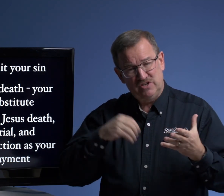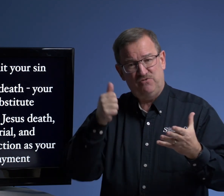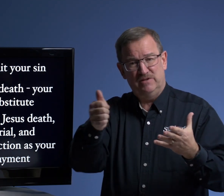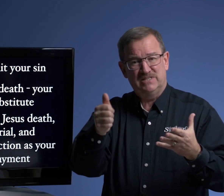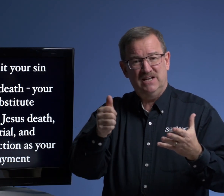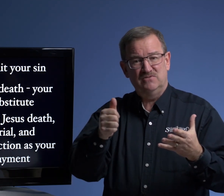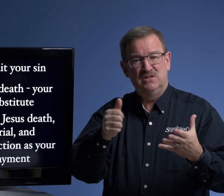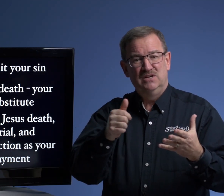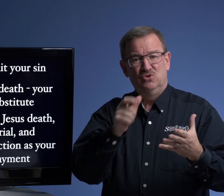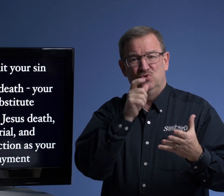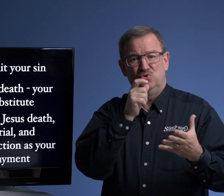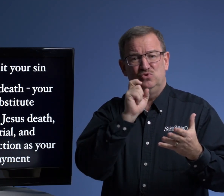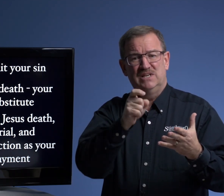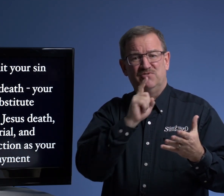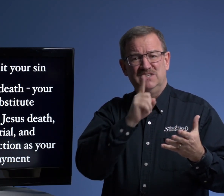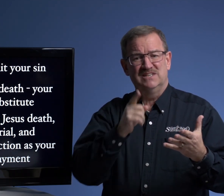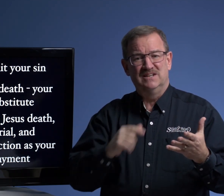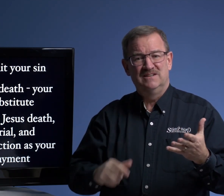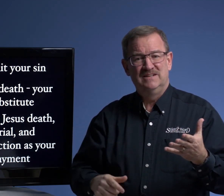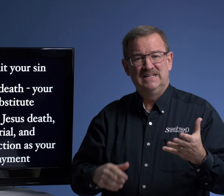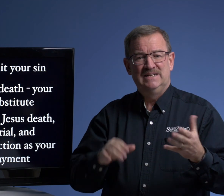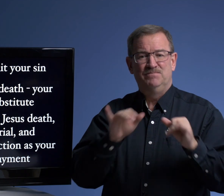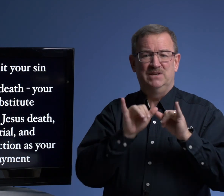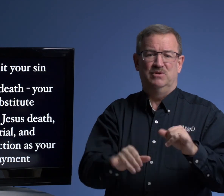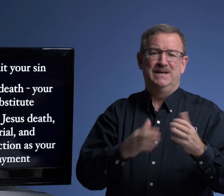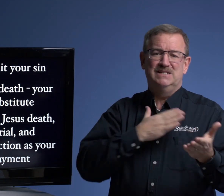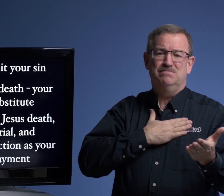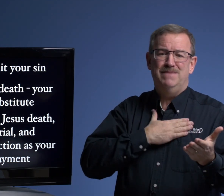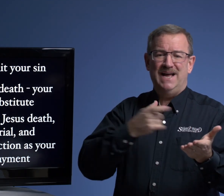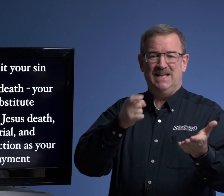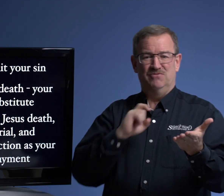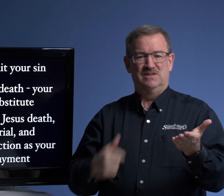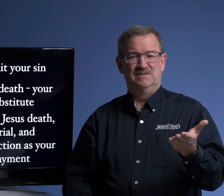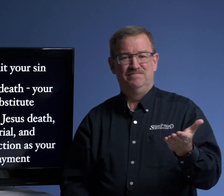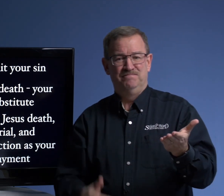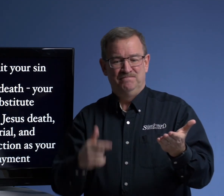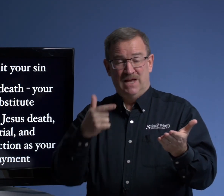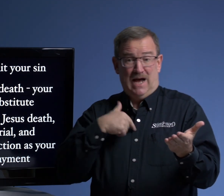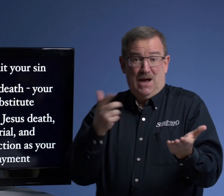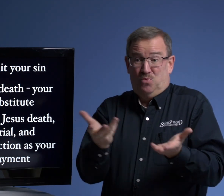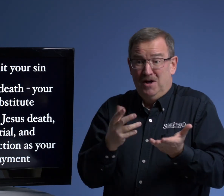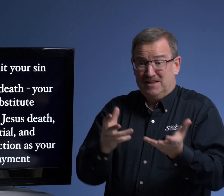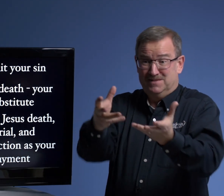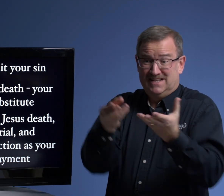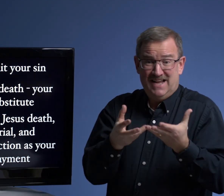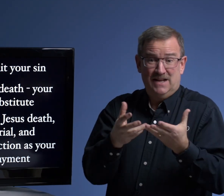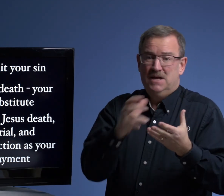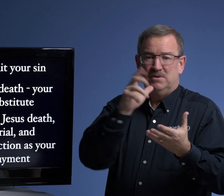it for themselves. Whose gift is it? It remains my gift. I want them to take it, but